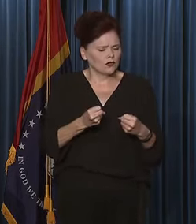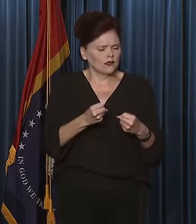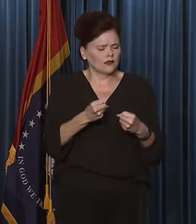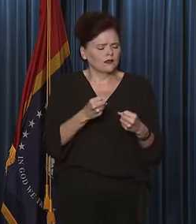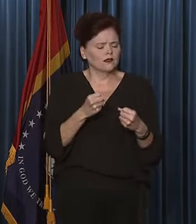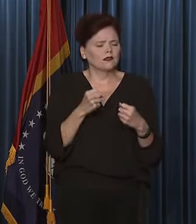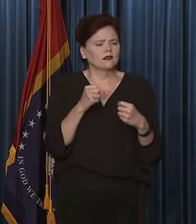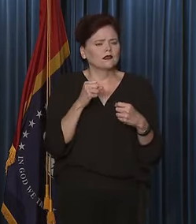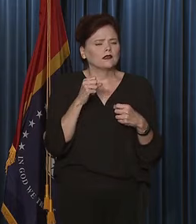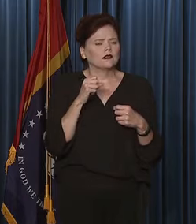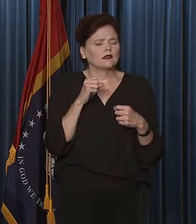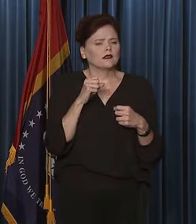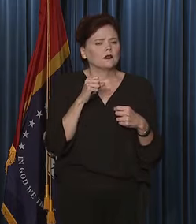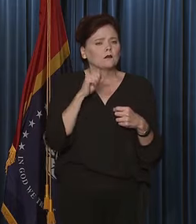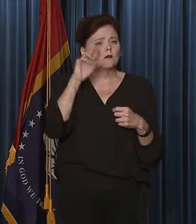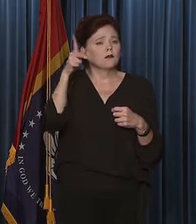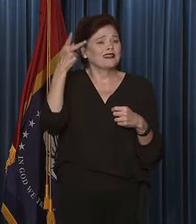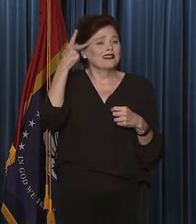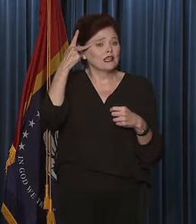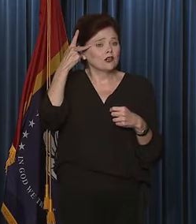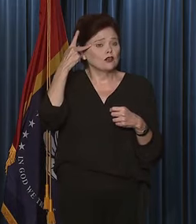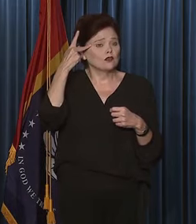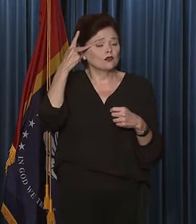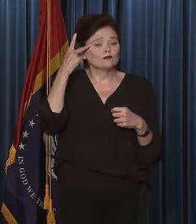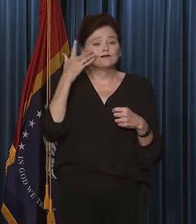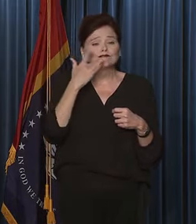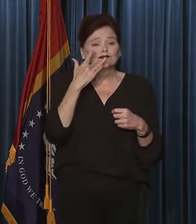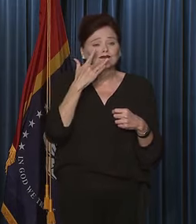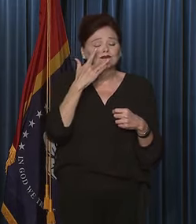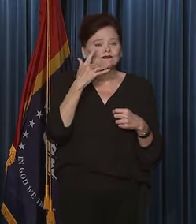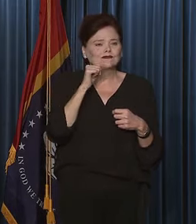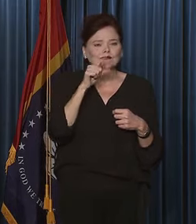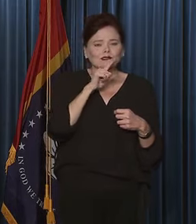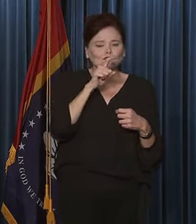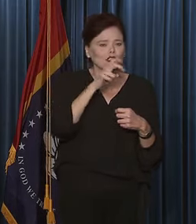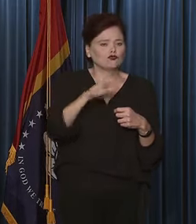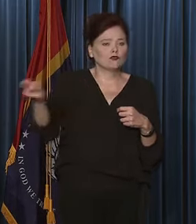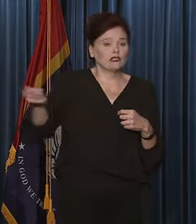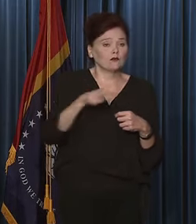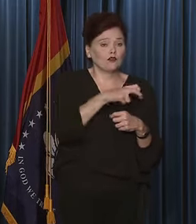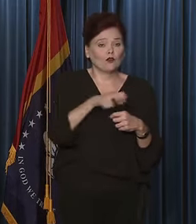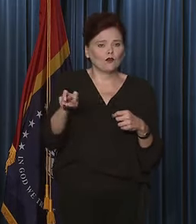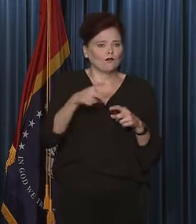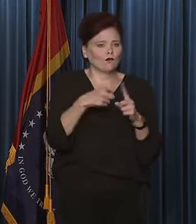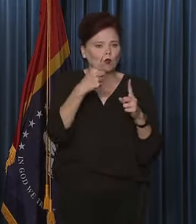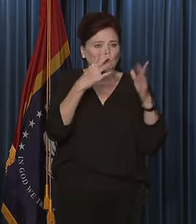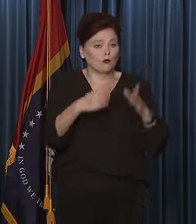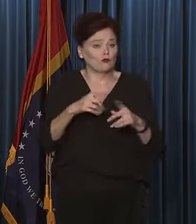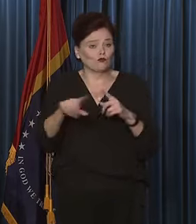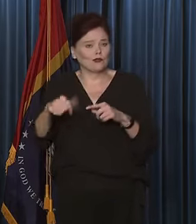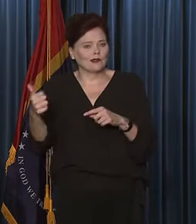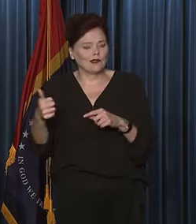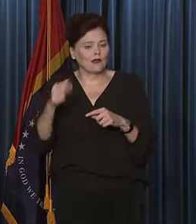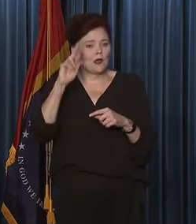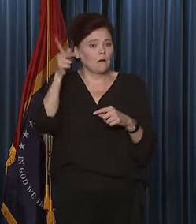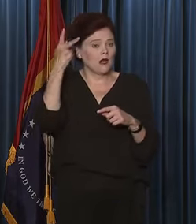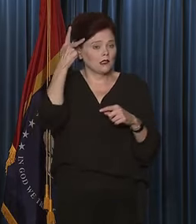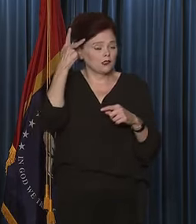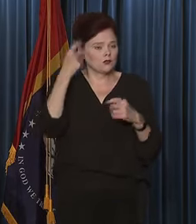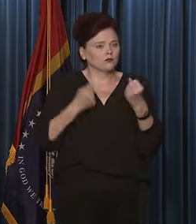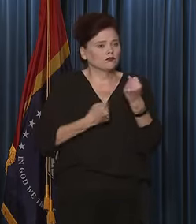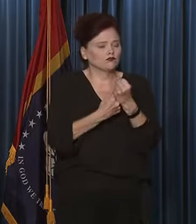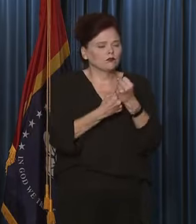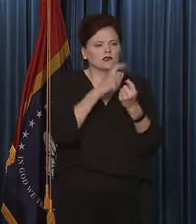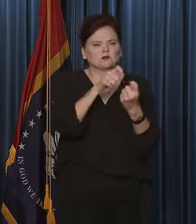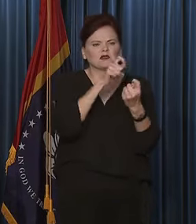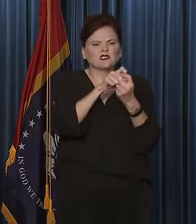that political popularity is really not transferable. And so when politicians endorse a